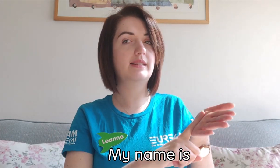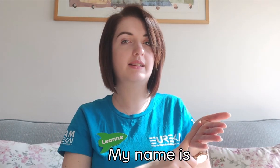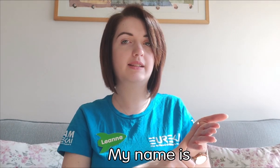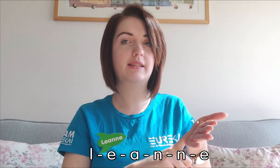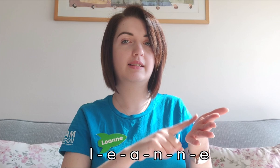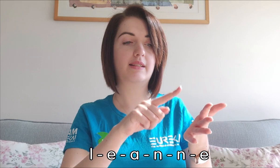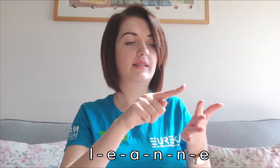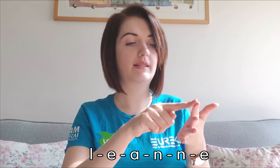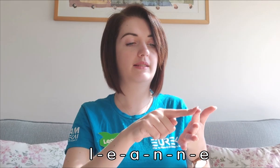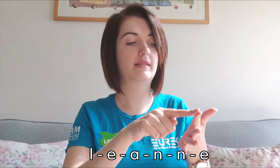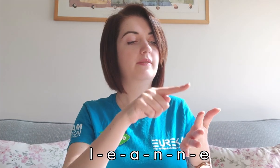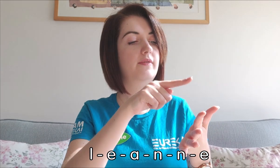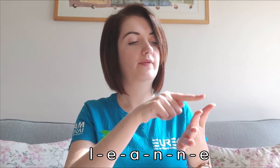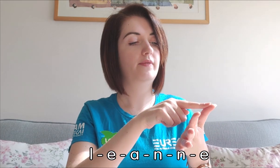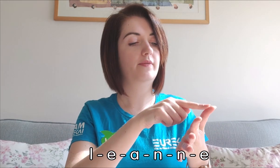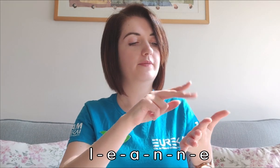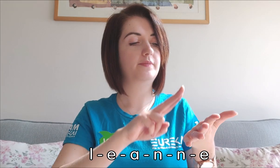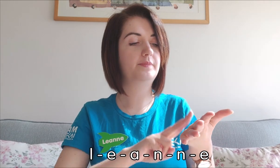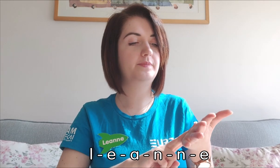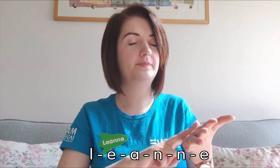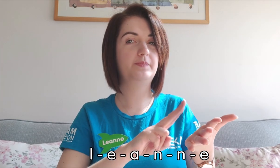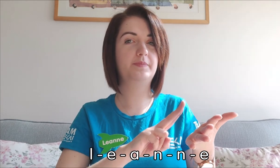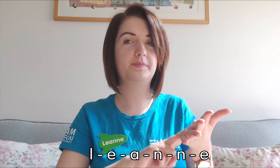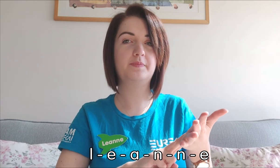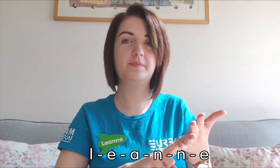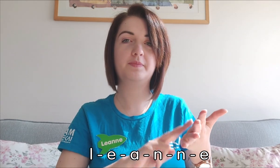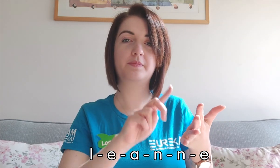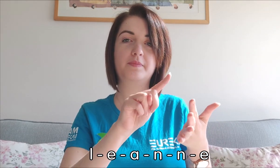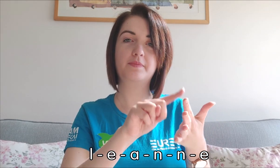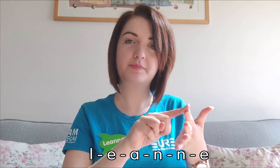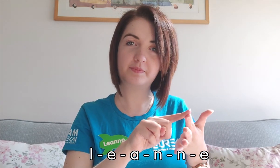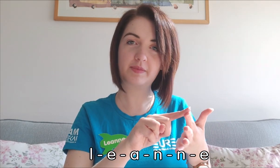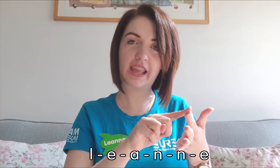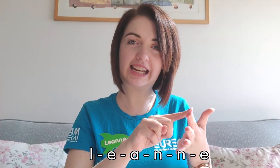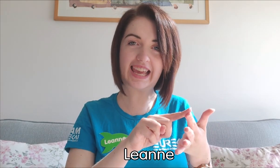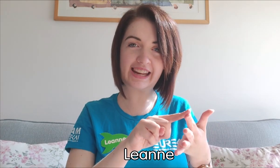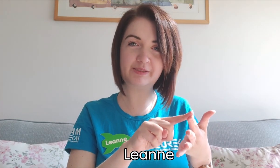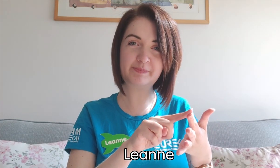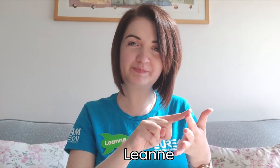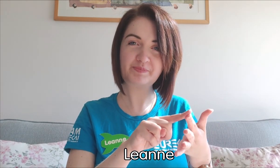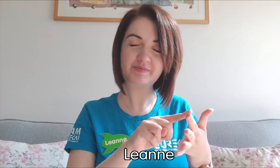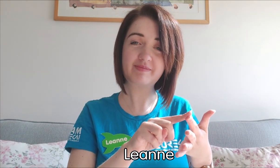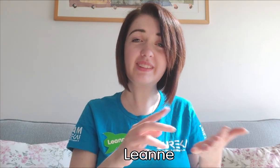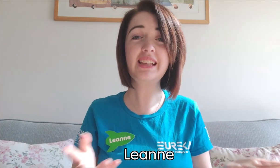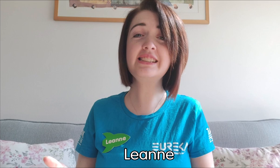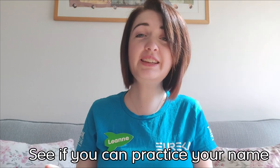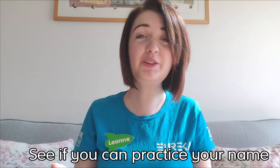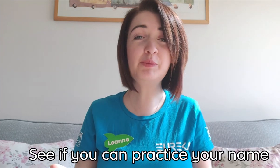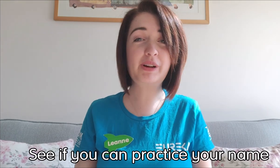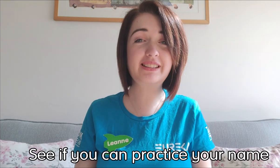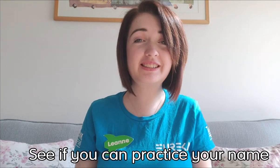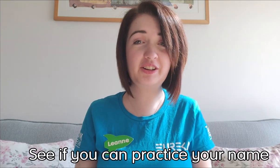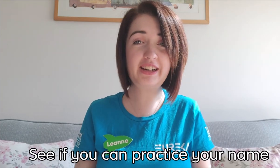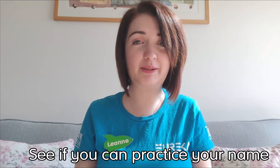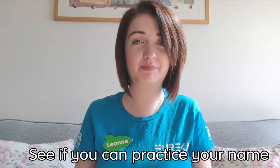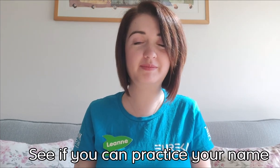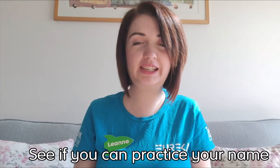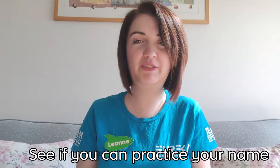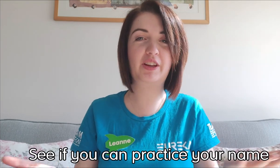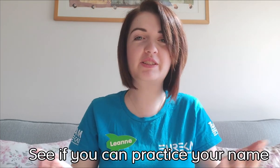Leanne. See if you can practice your name. See if you can